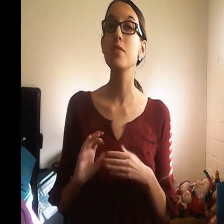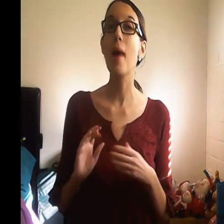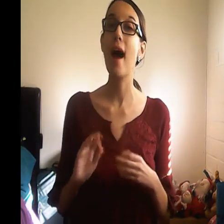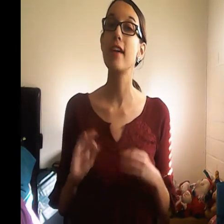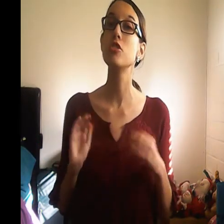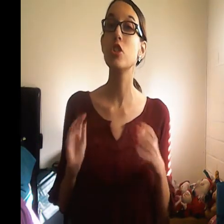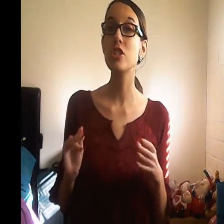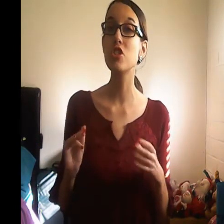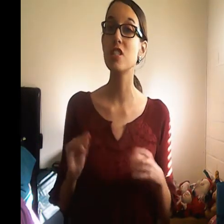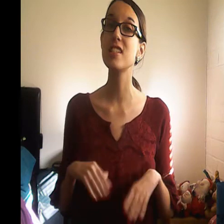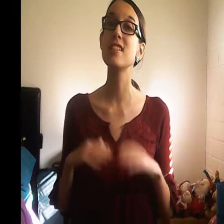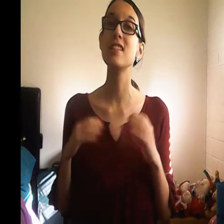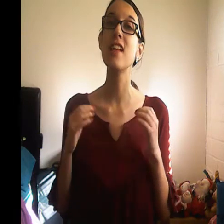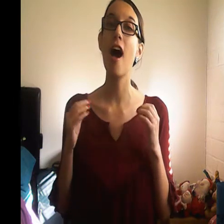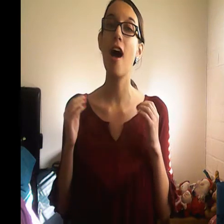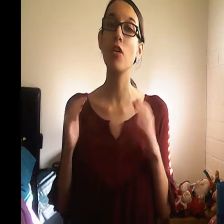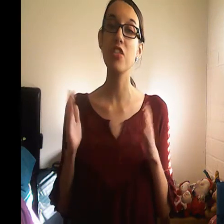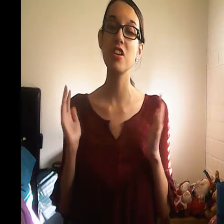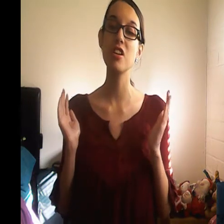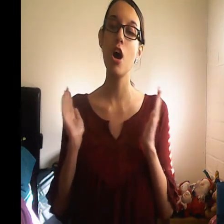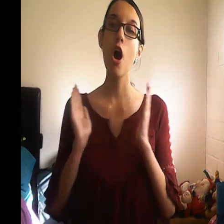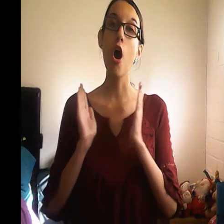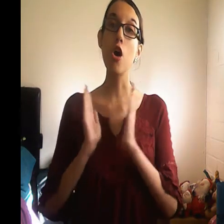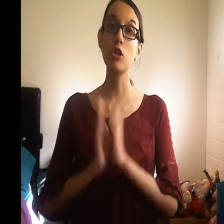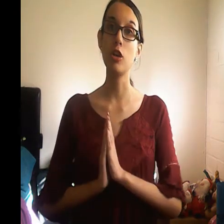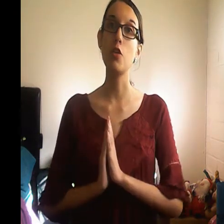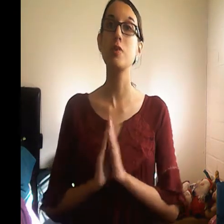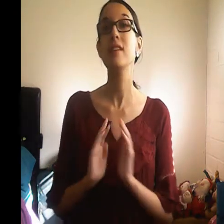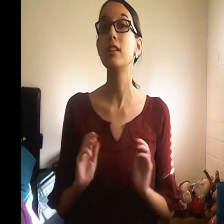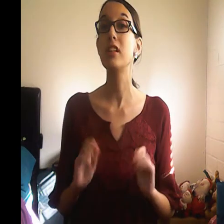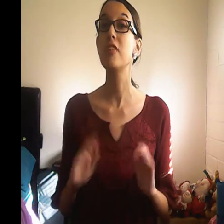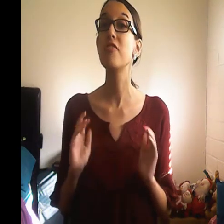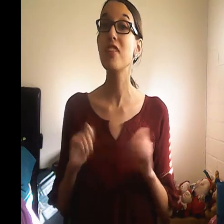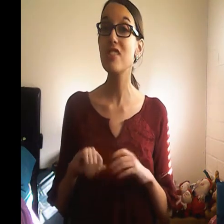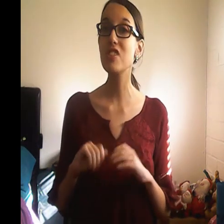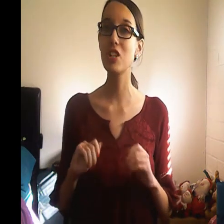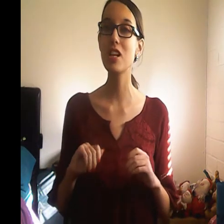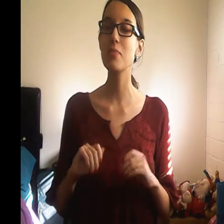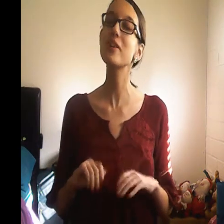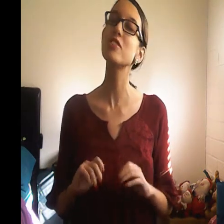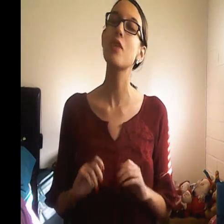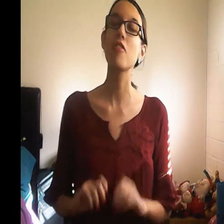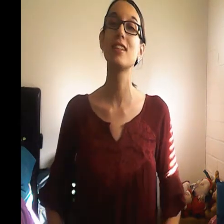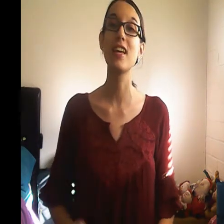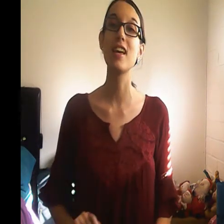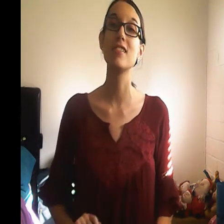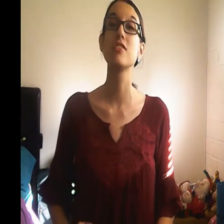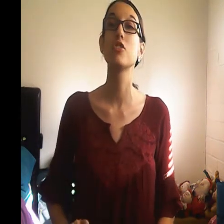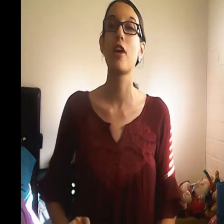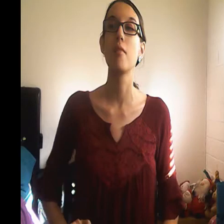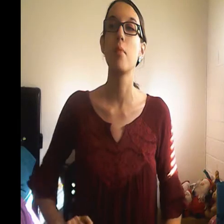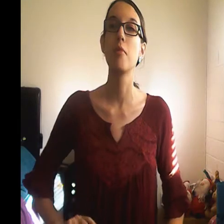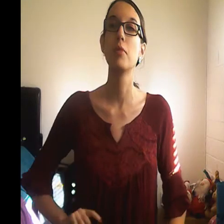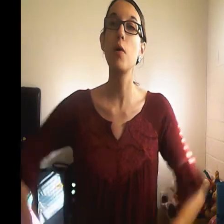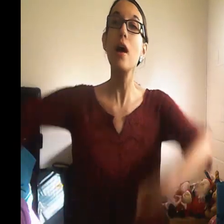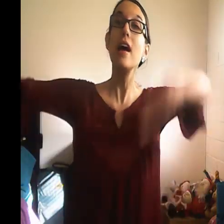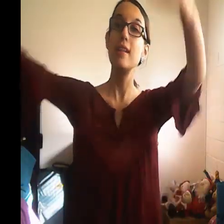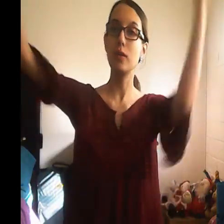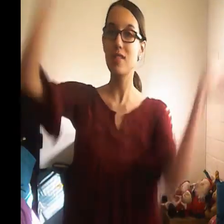hydration healthy glow daily face cream do not have to hit the like and subscribe button below now